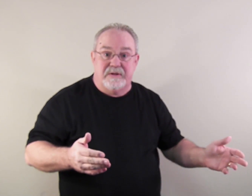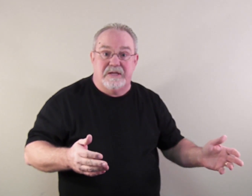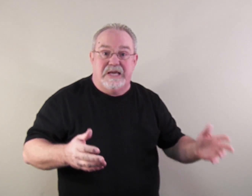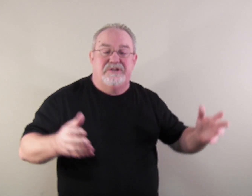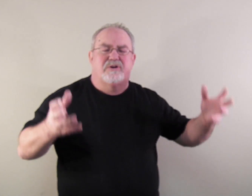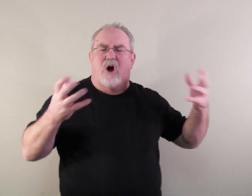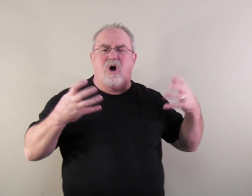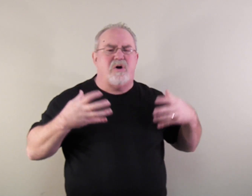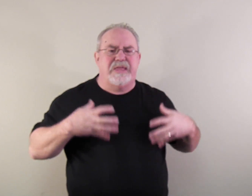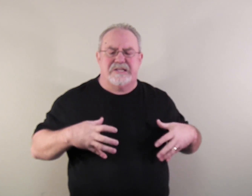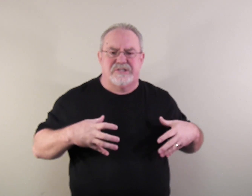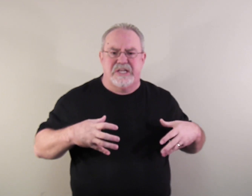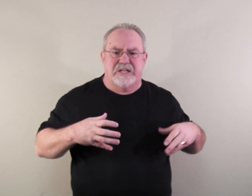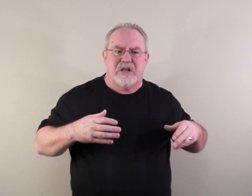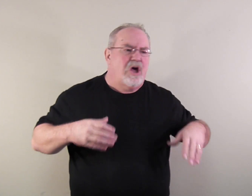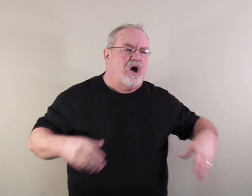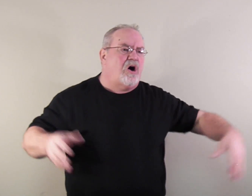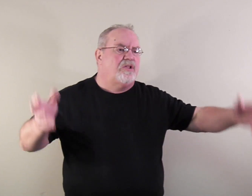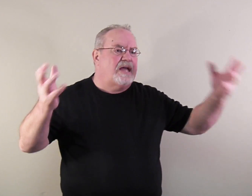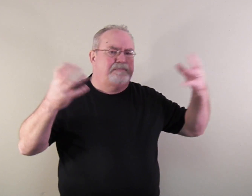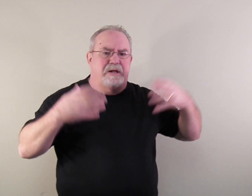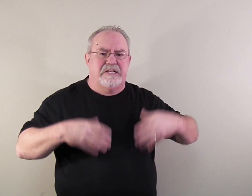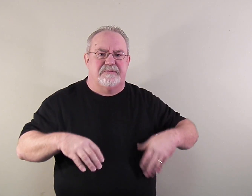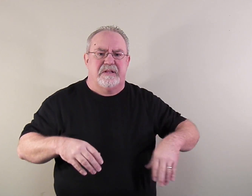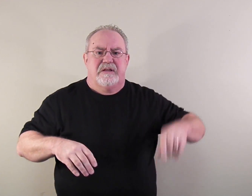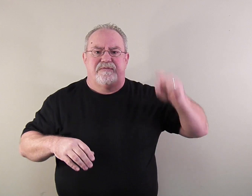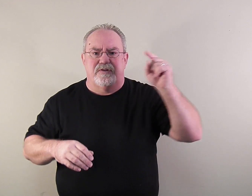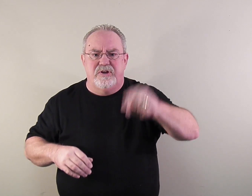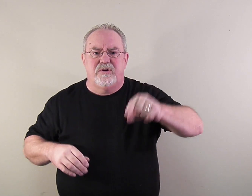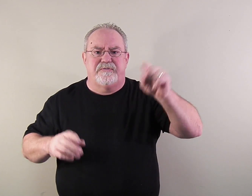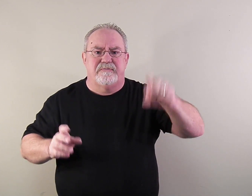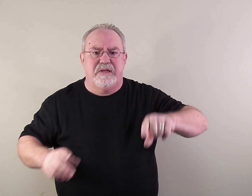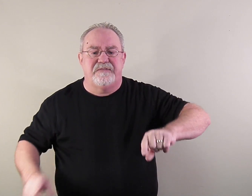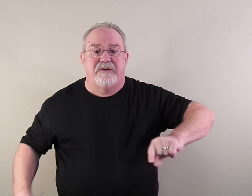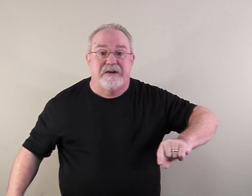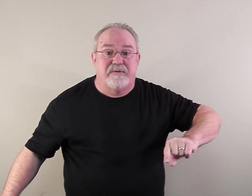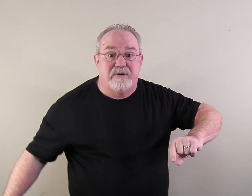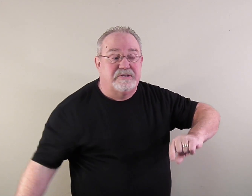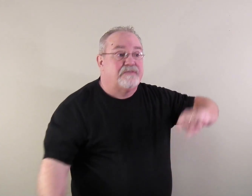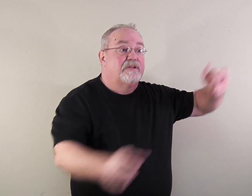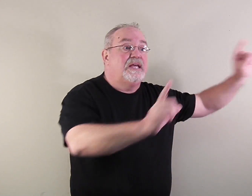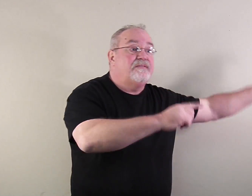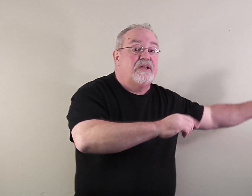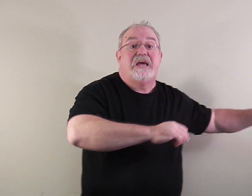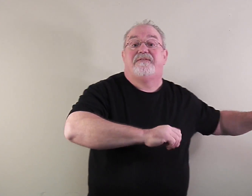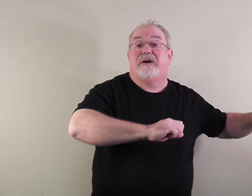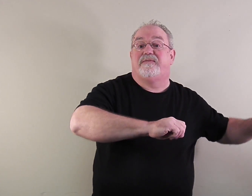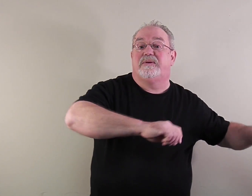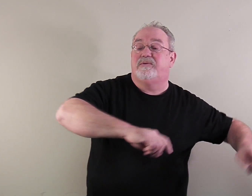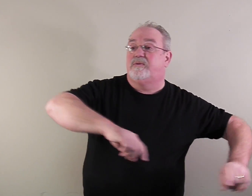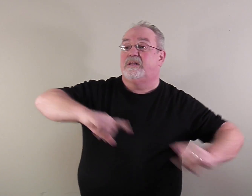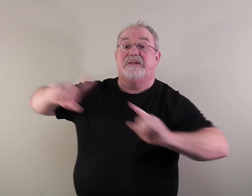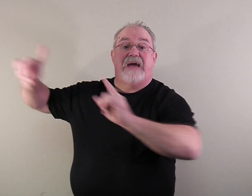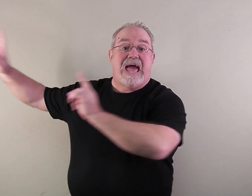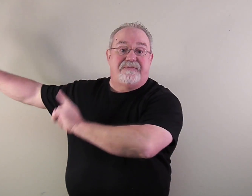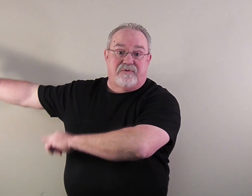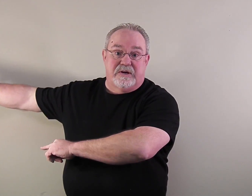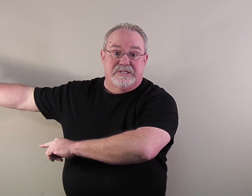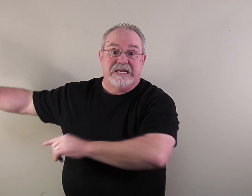He took all that sin, all that punishment for you, for me, for everyone who's ever lived, for everyone who will live after us. He